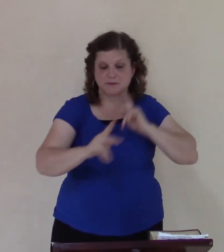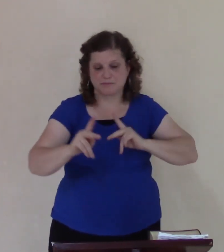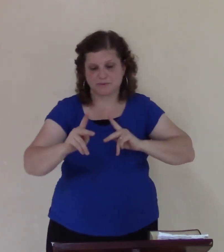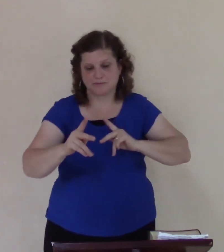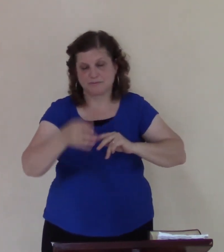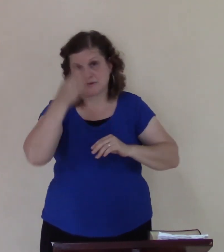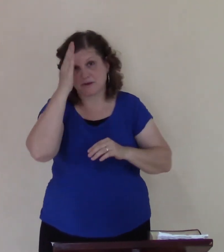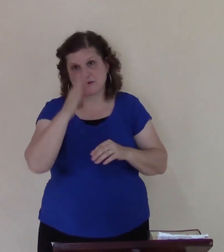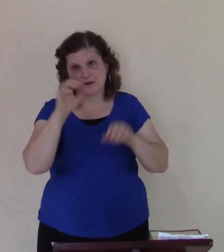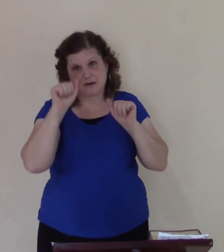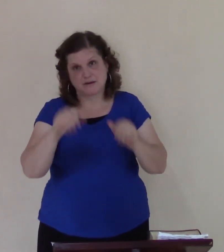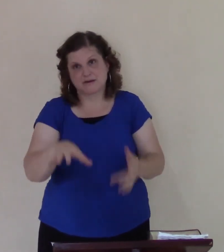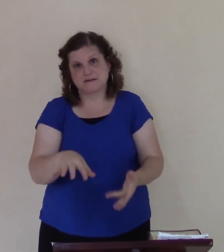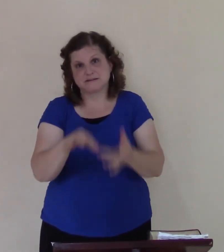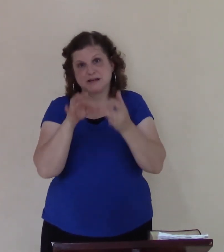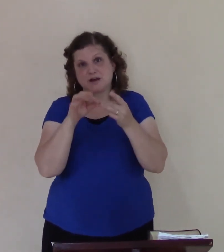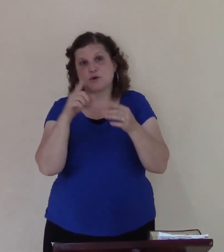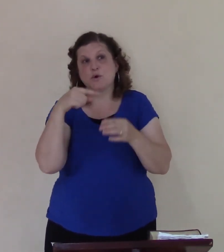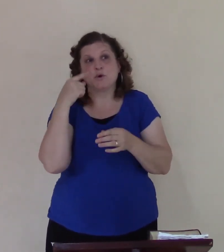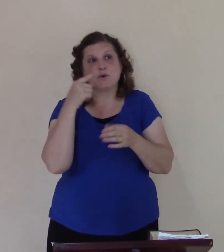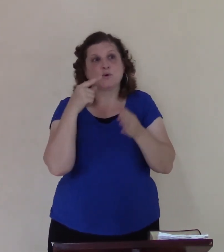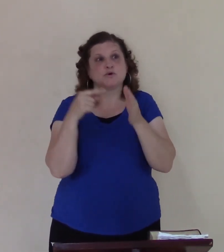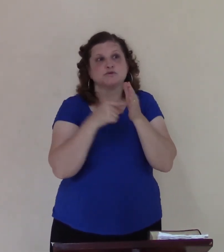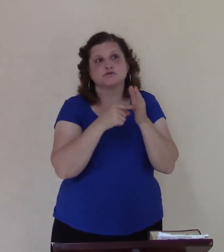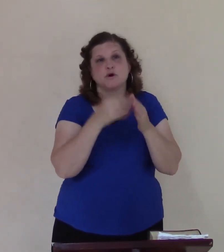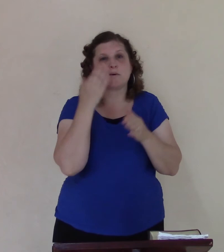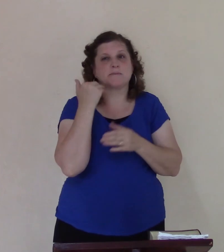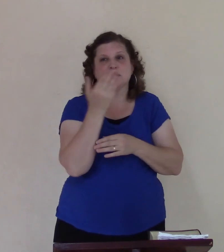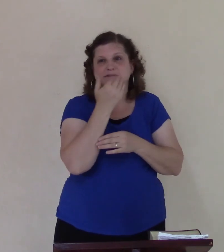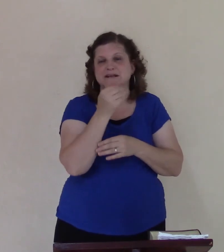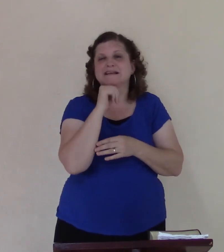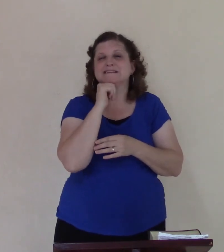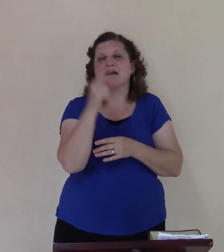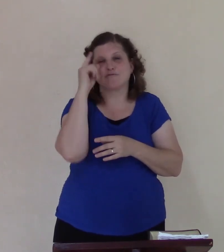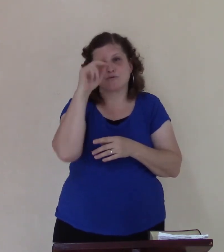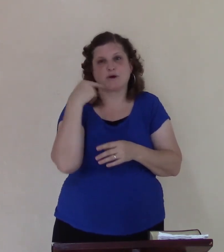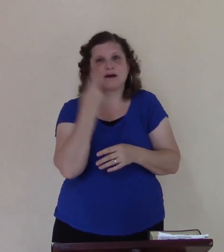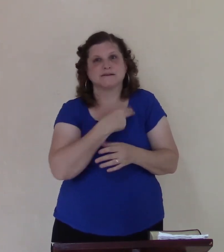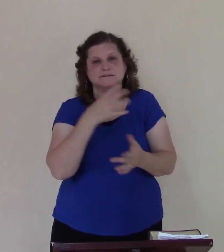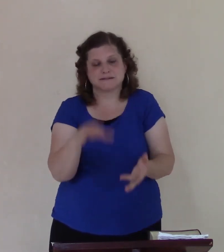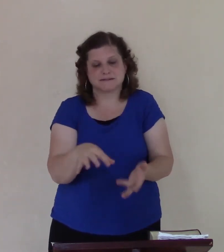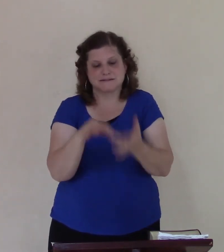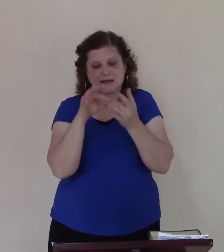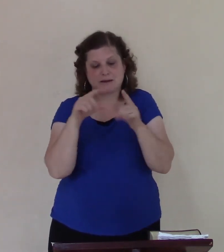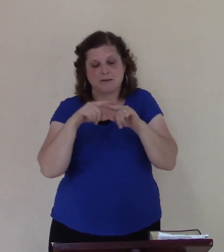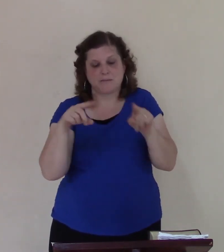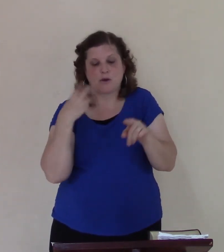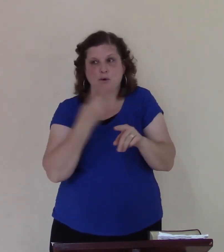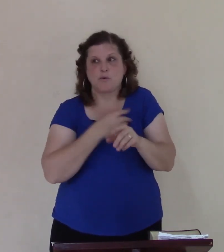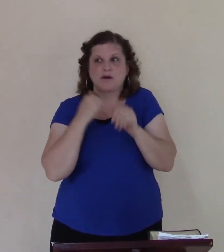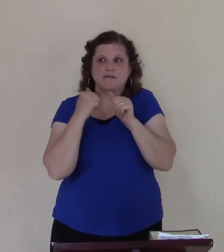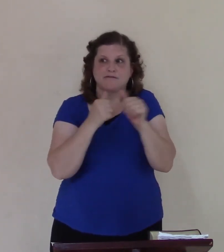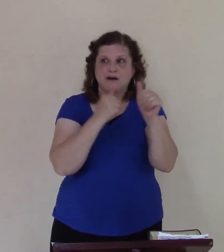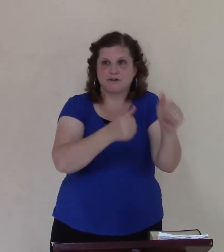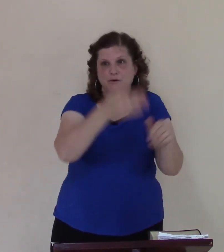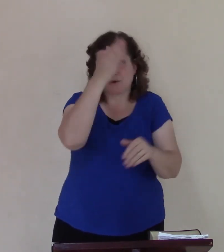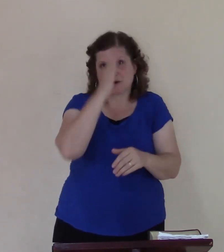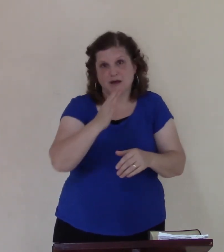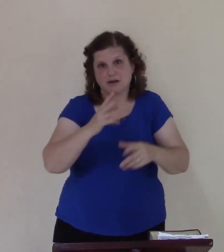it's not hard for us to decide it's for us to follow the world of heaven this is something we rejoice about when